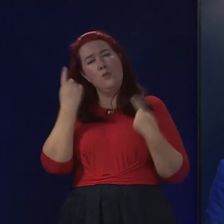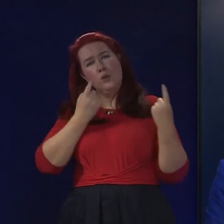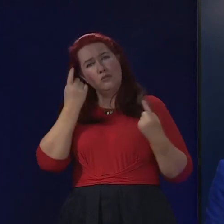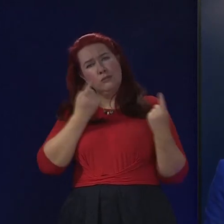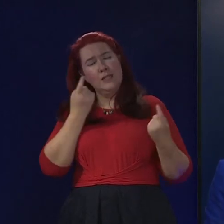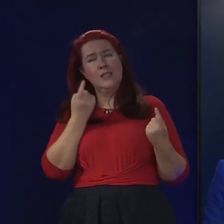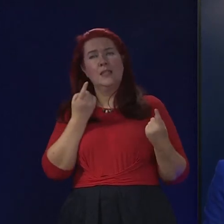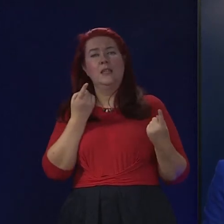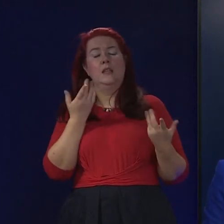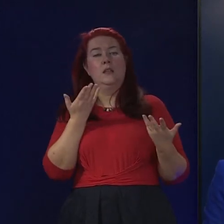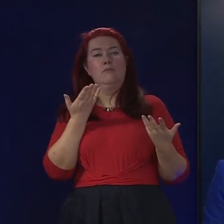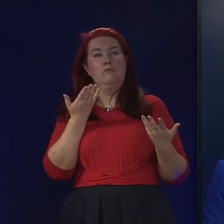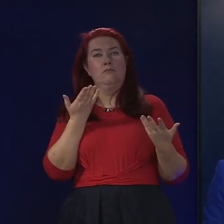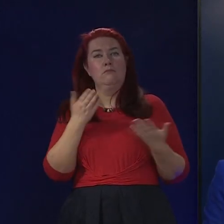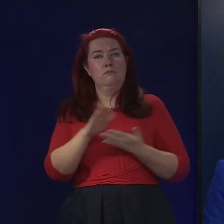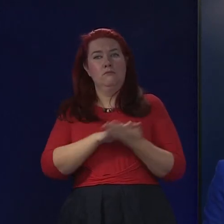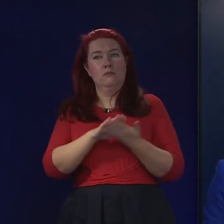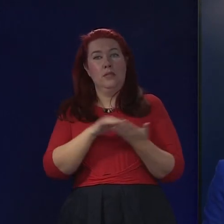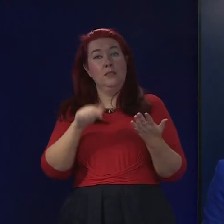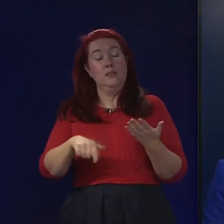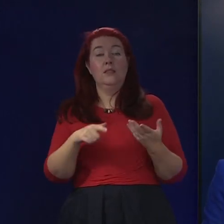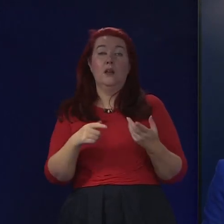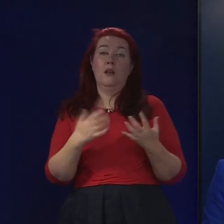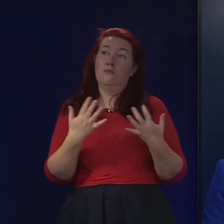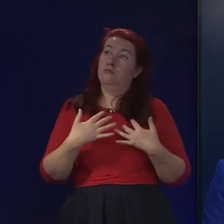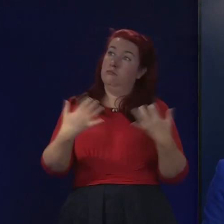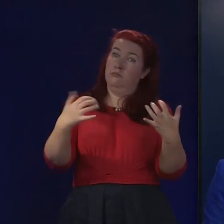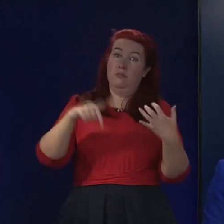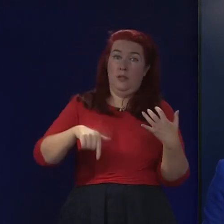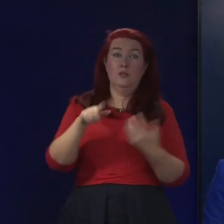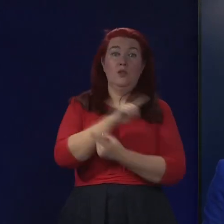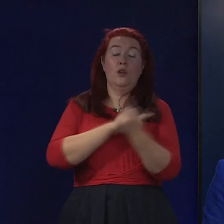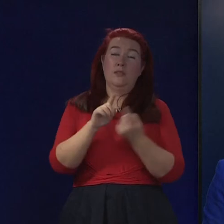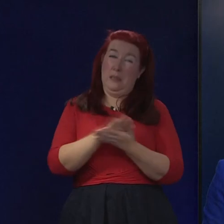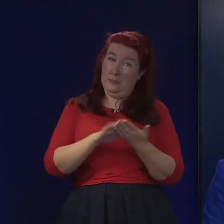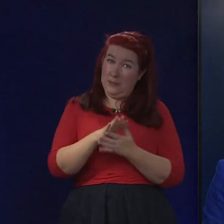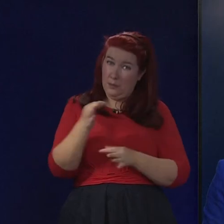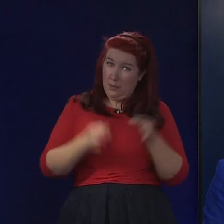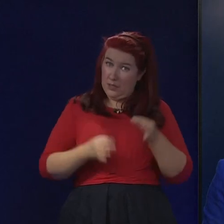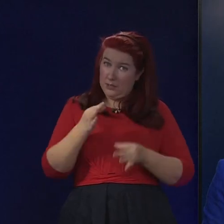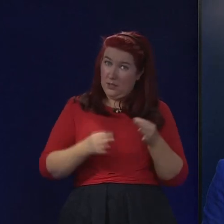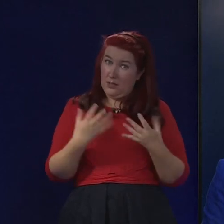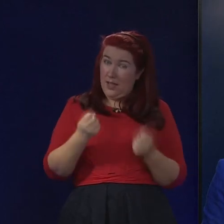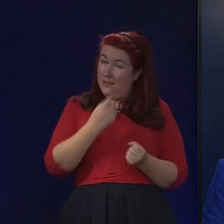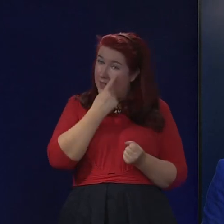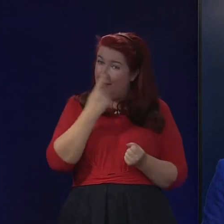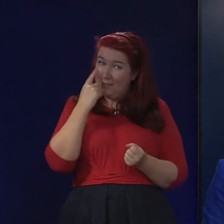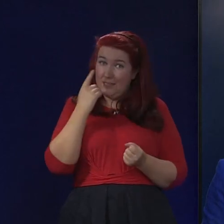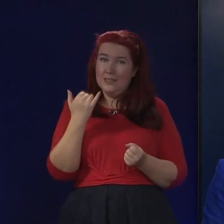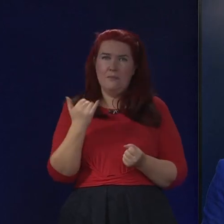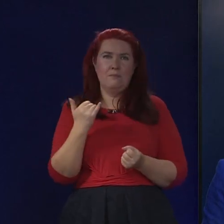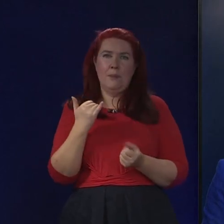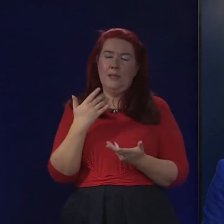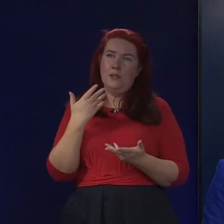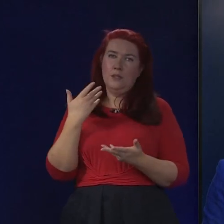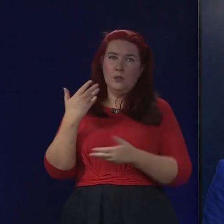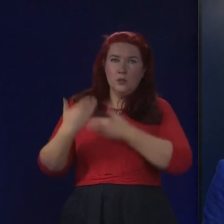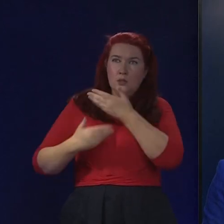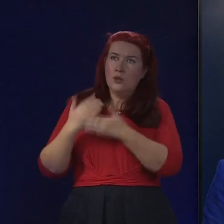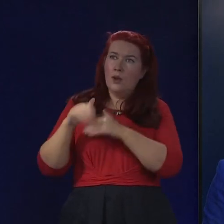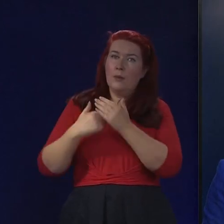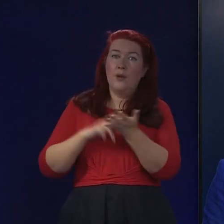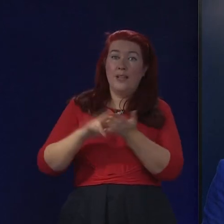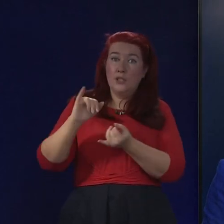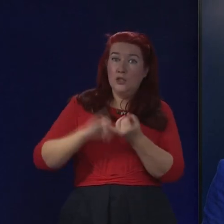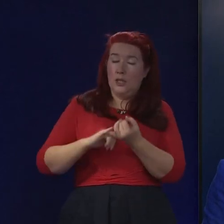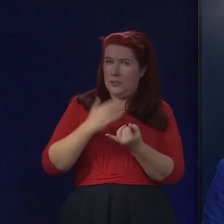is the fact that you're having these press conferences, is it a sign that politically, like, you have some evidence that maybe the negative headlines about the NHS are hurting